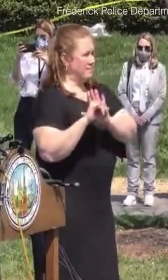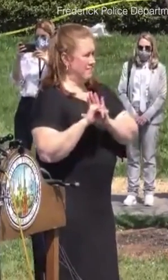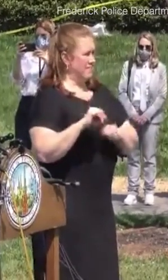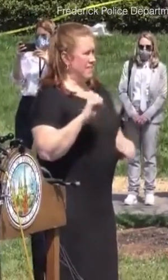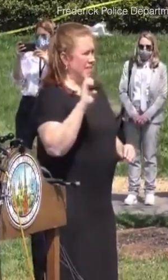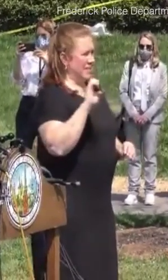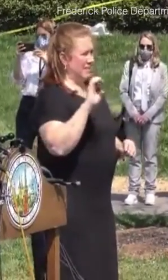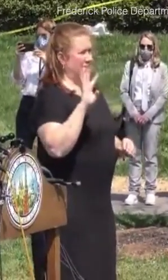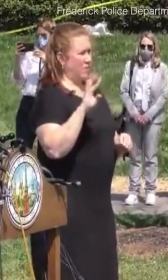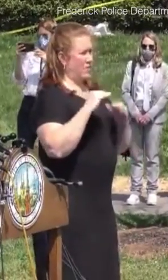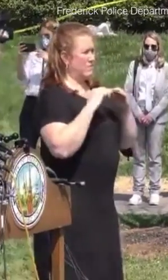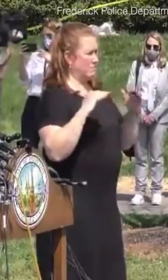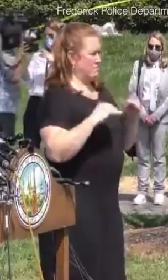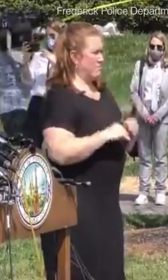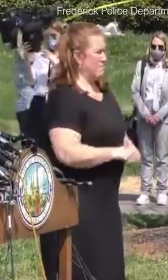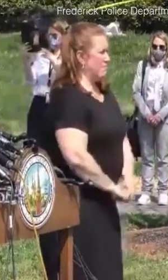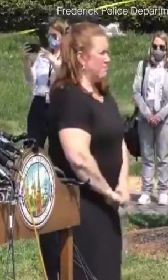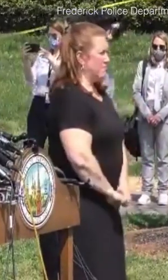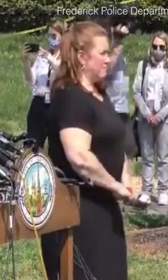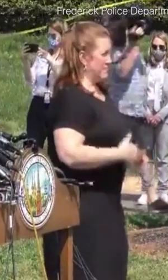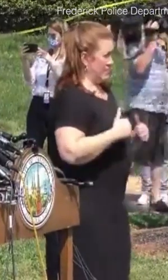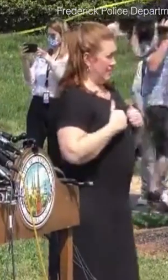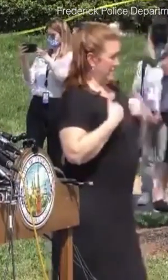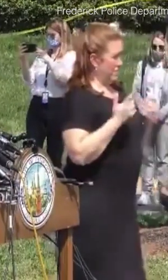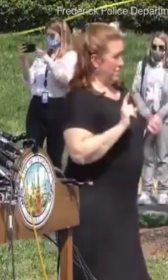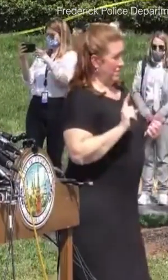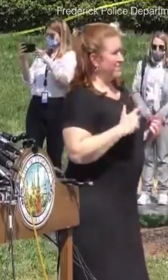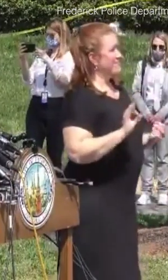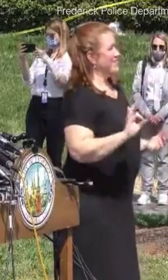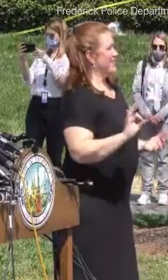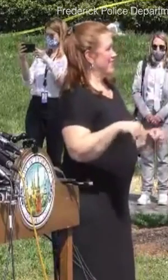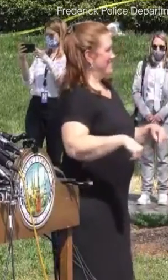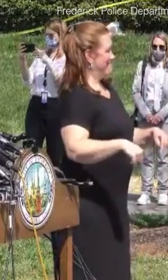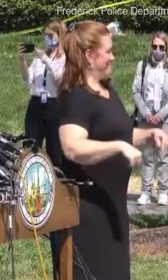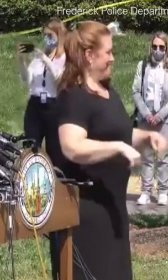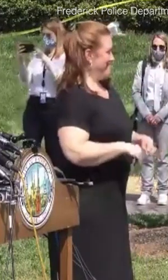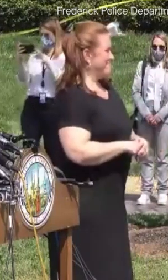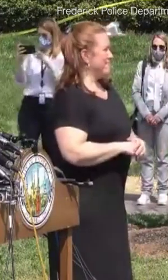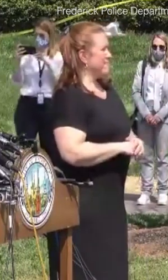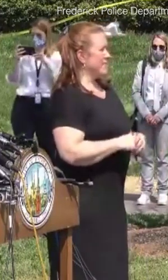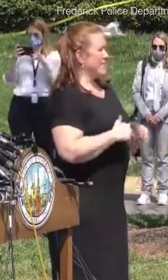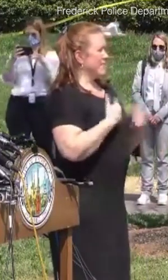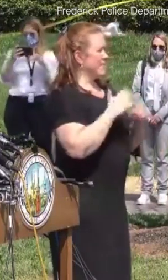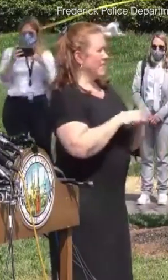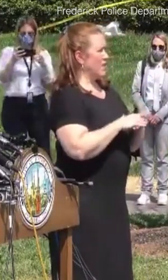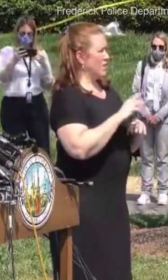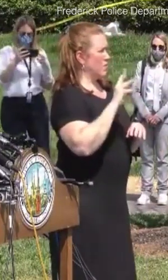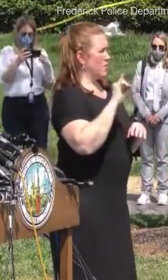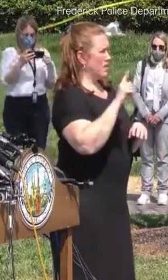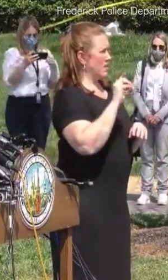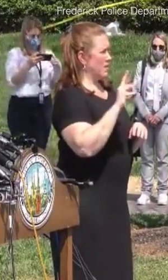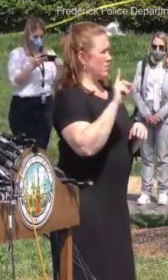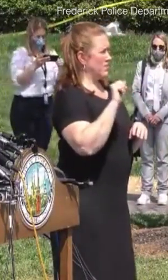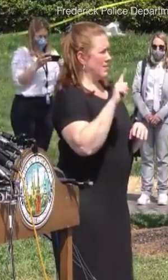He resides in the city of Frederick, not on the military base and his residences in the 100 block of Willowdale in the